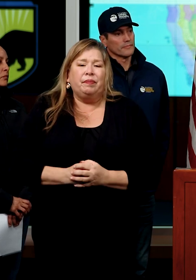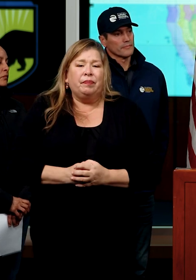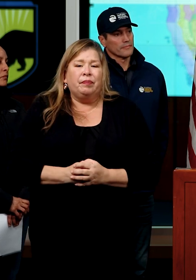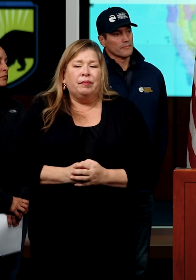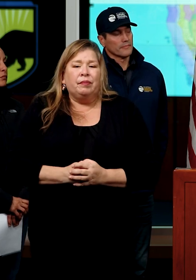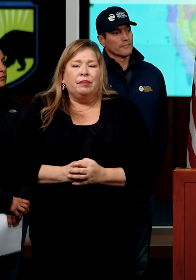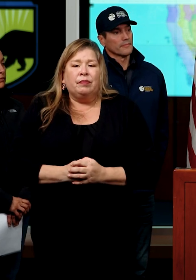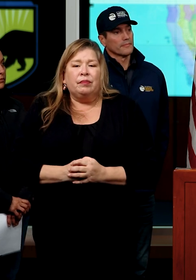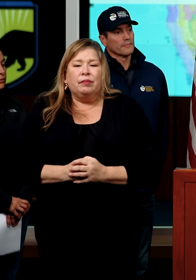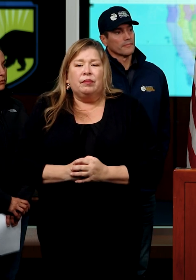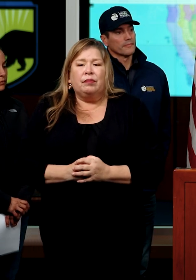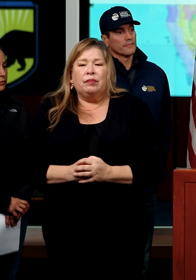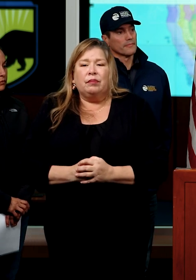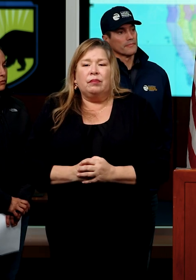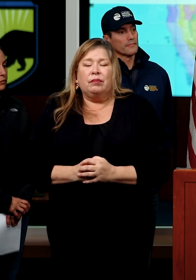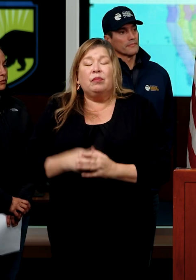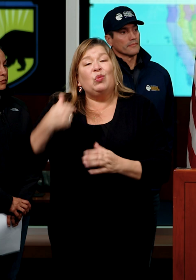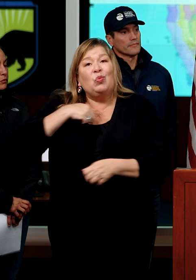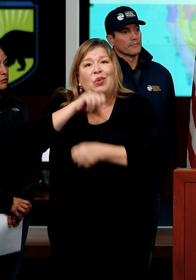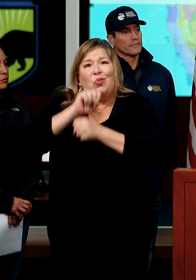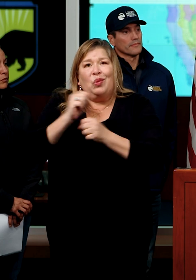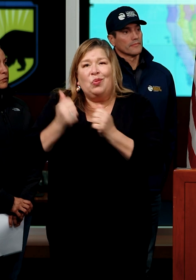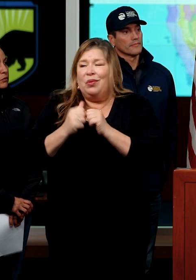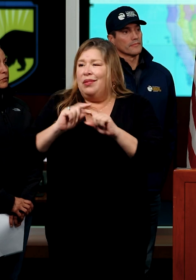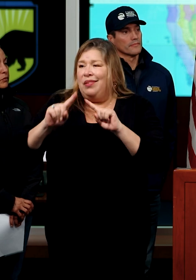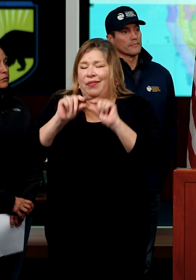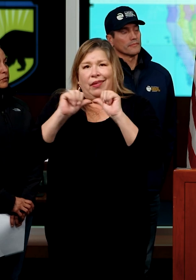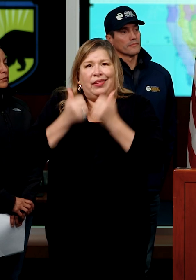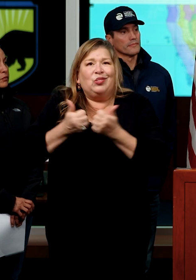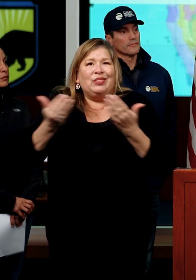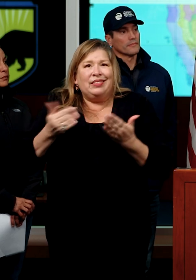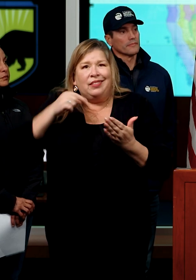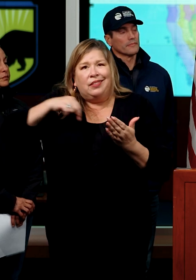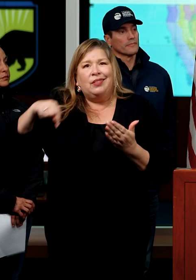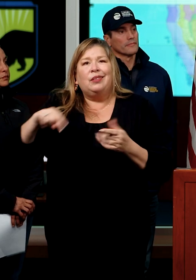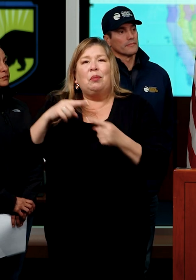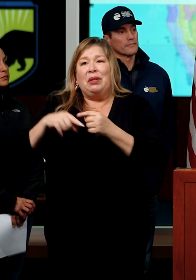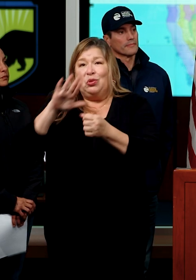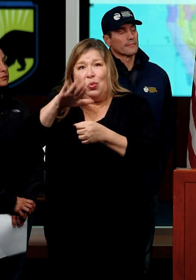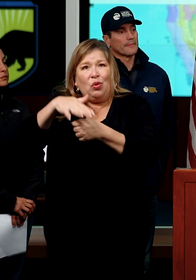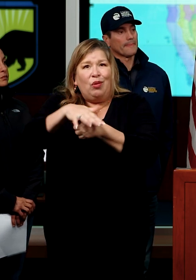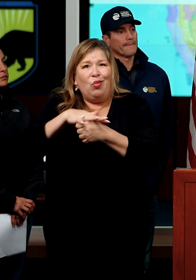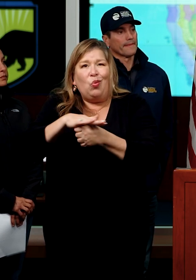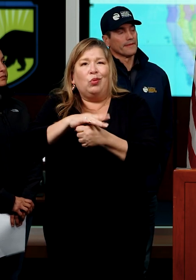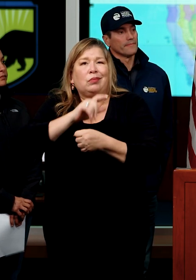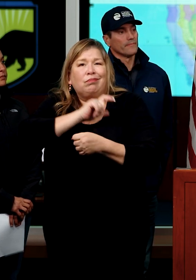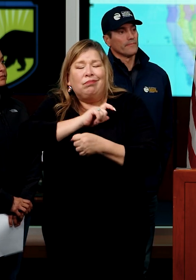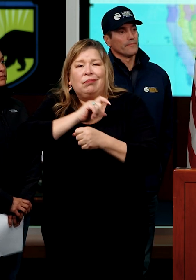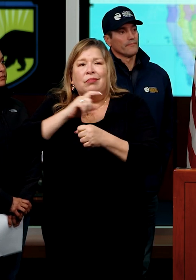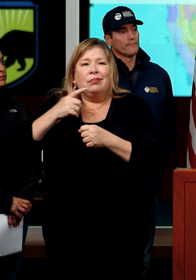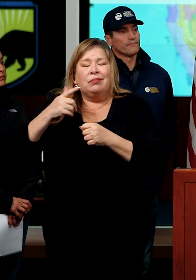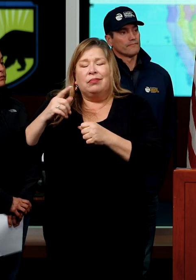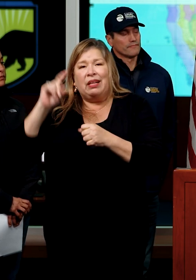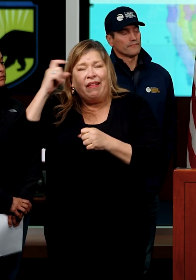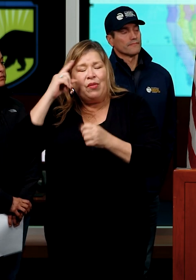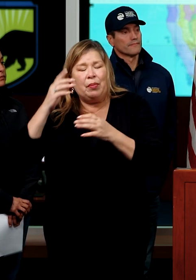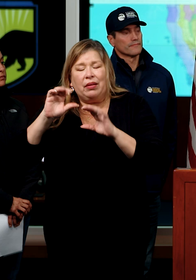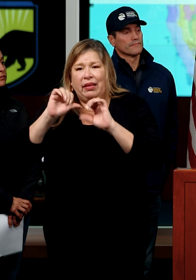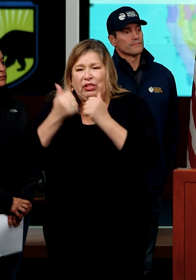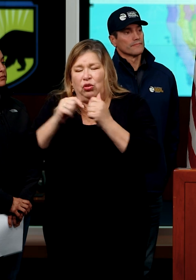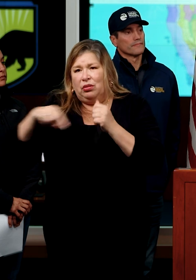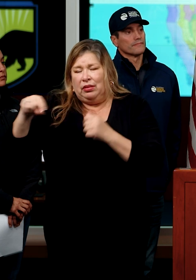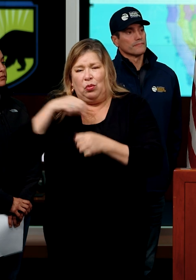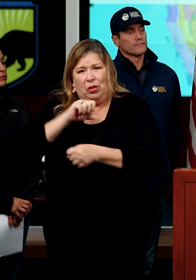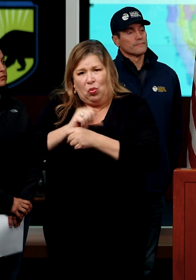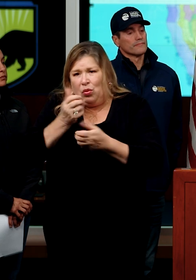all of the entities here and with local officials to take the steps in the event